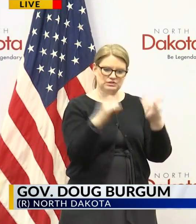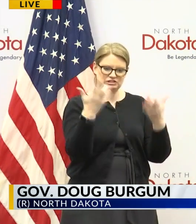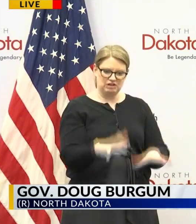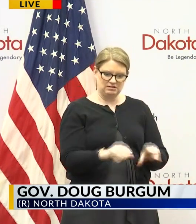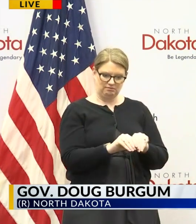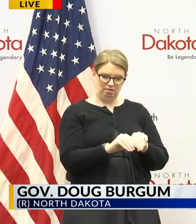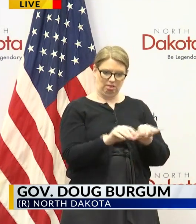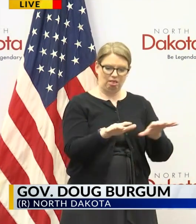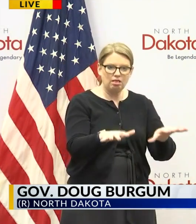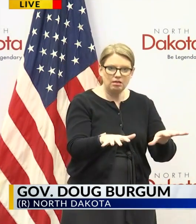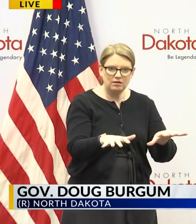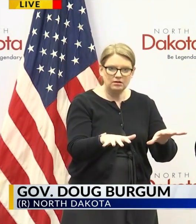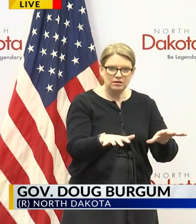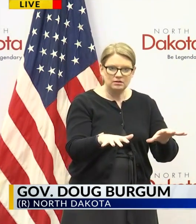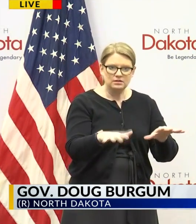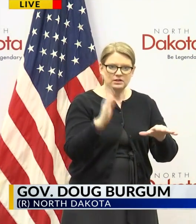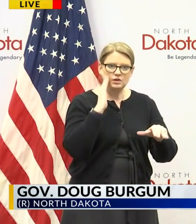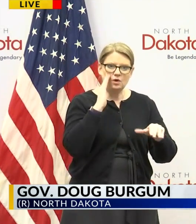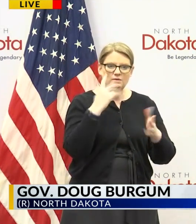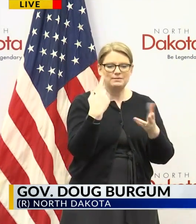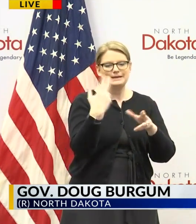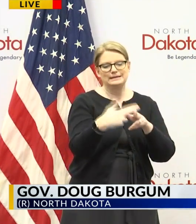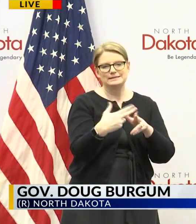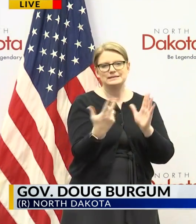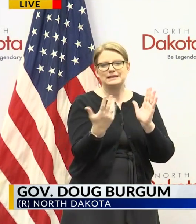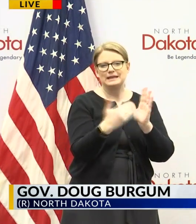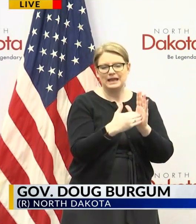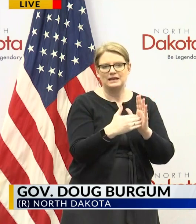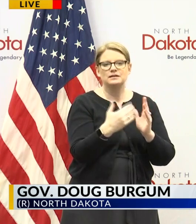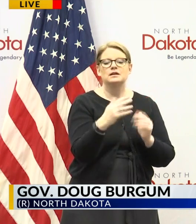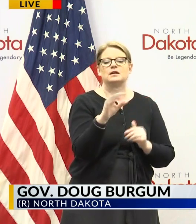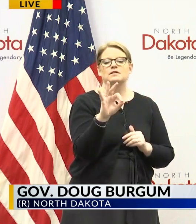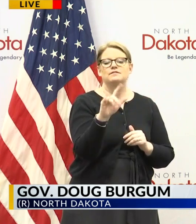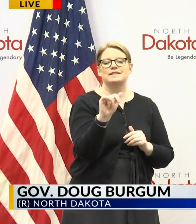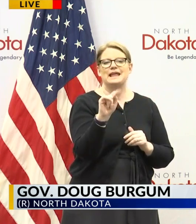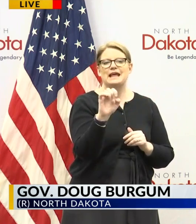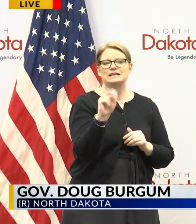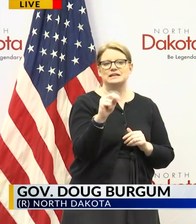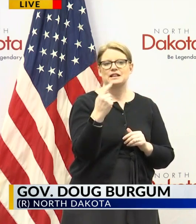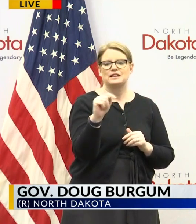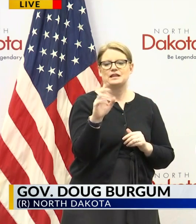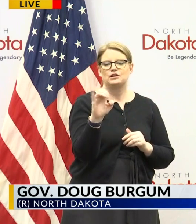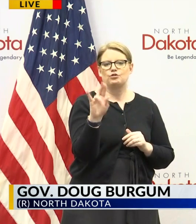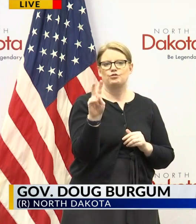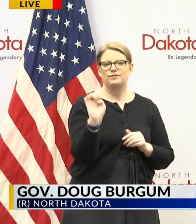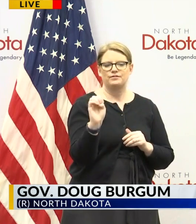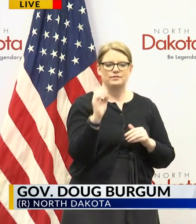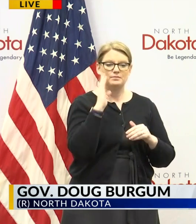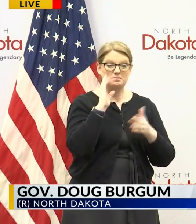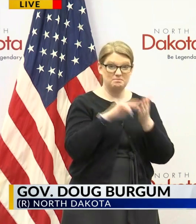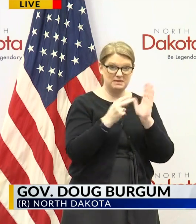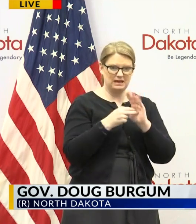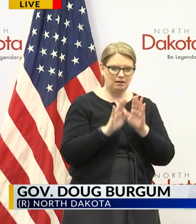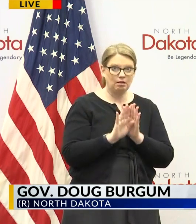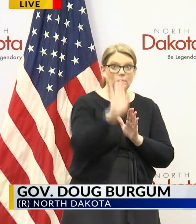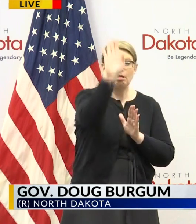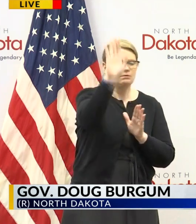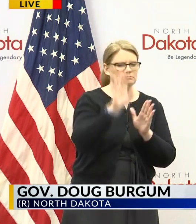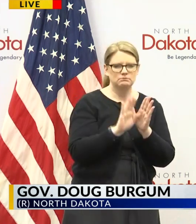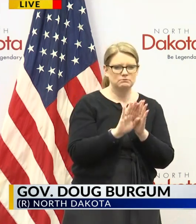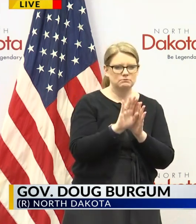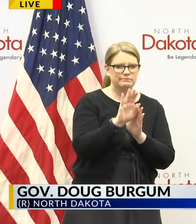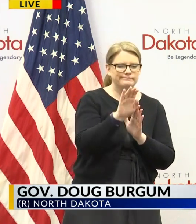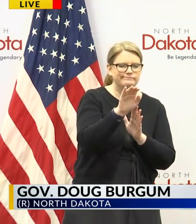as we've been saying flatten the curve we have an opportunity to stay below the line of what our capacity is